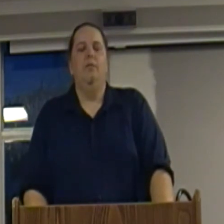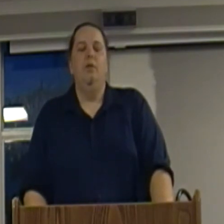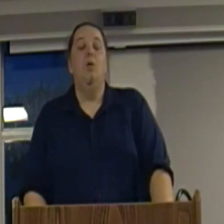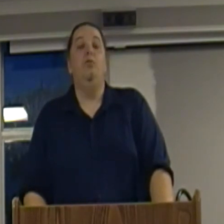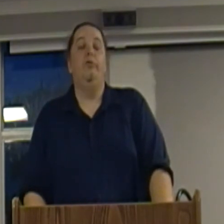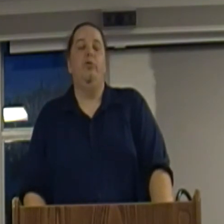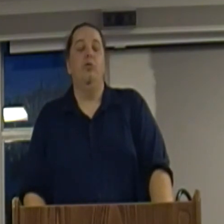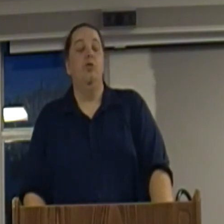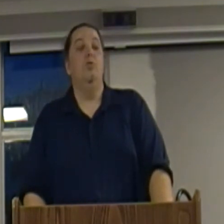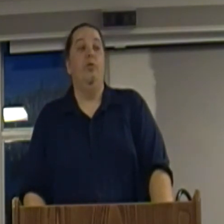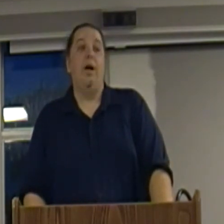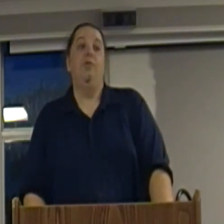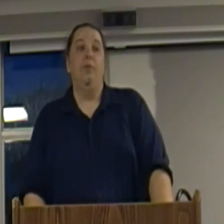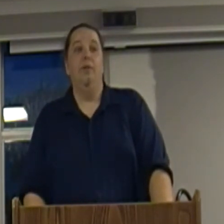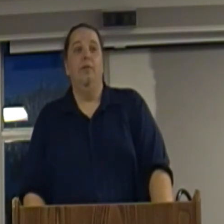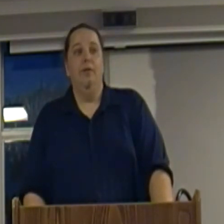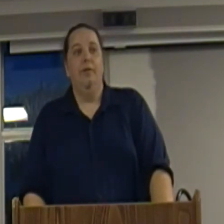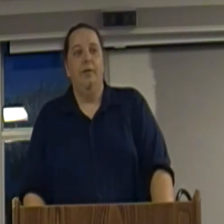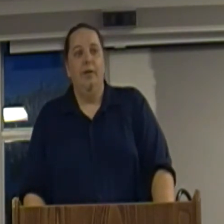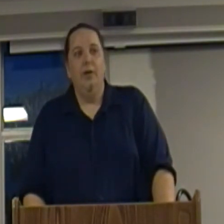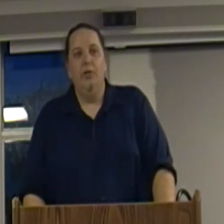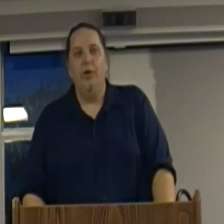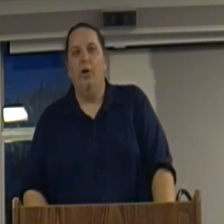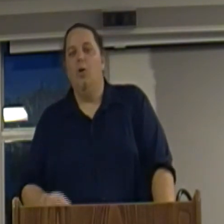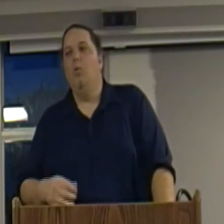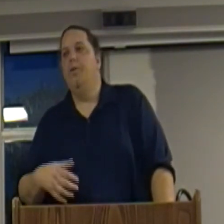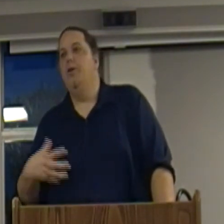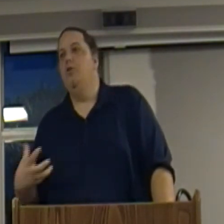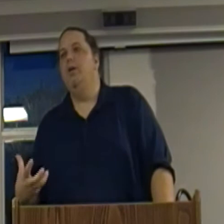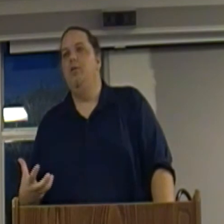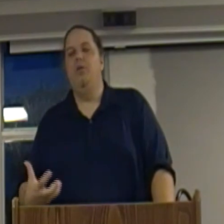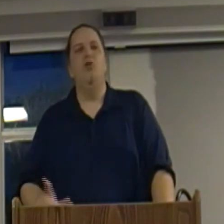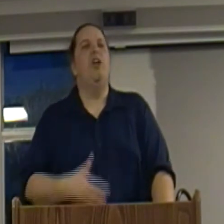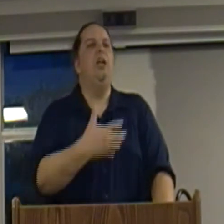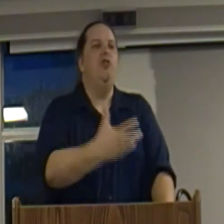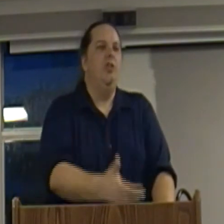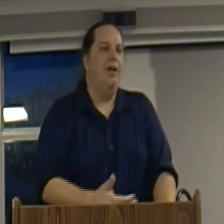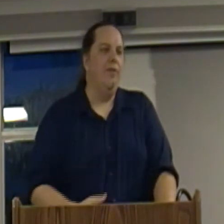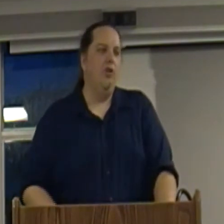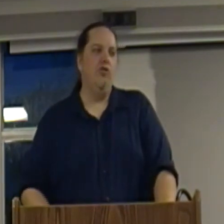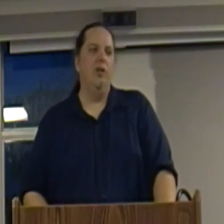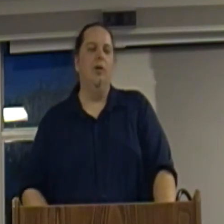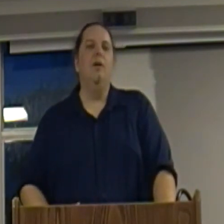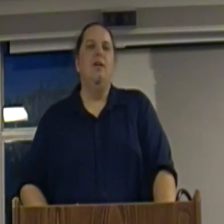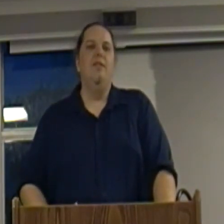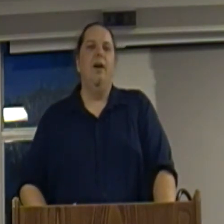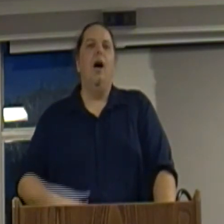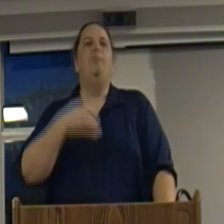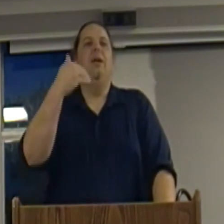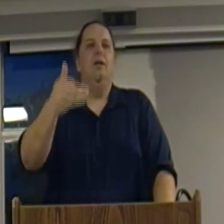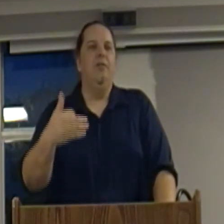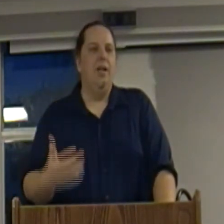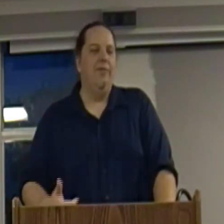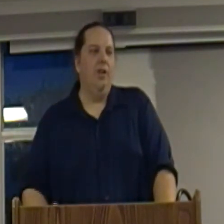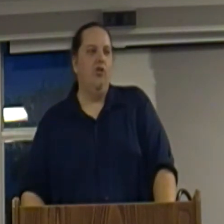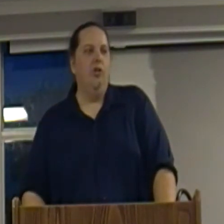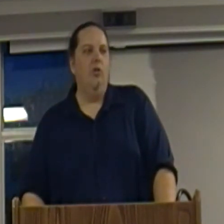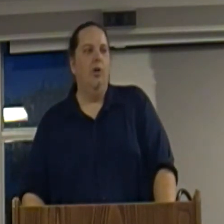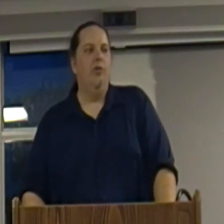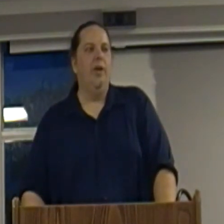well, no true Scotsman. So, what they're doing is they're changing the definition. They're, they're upping the definition in order to